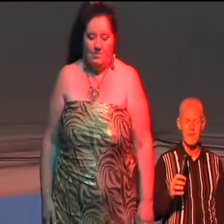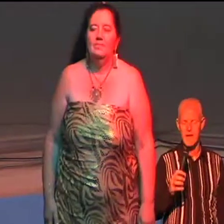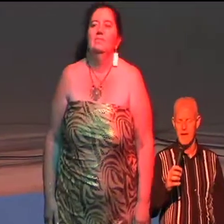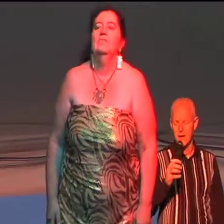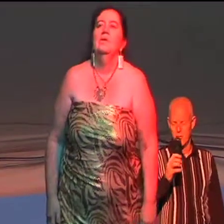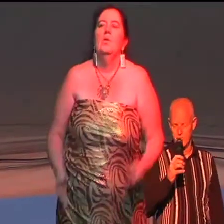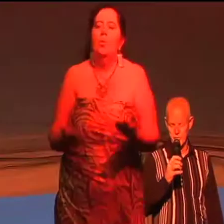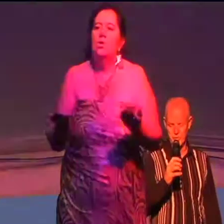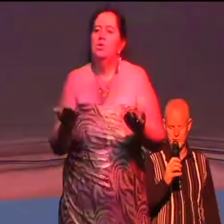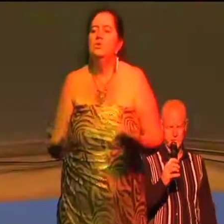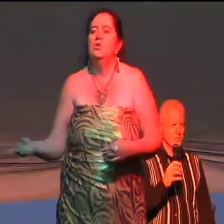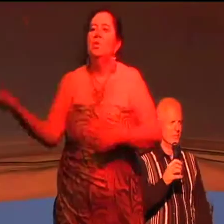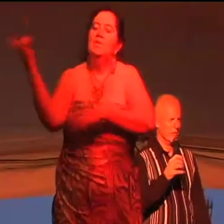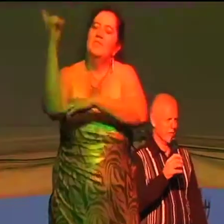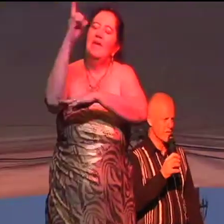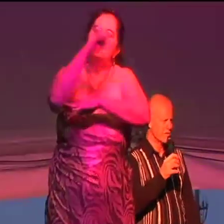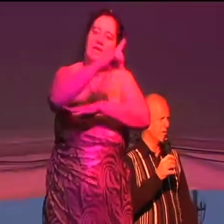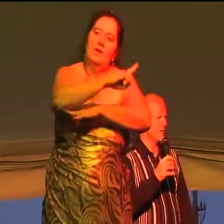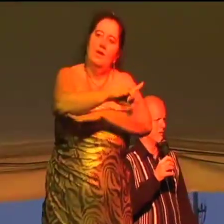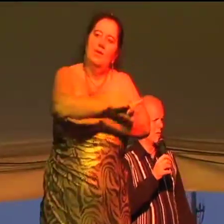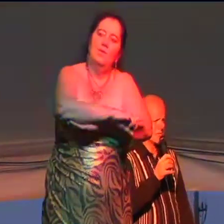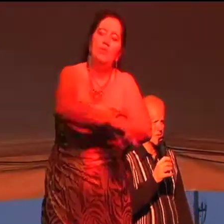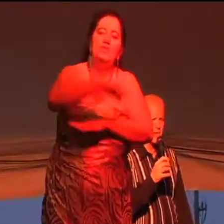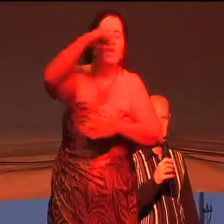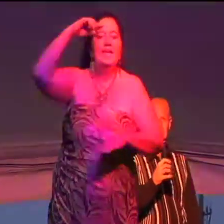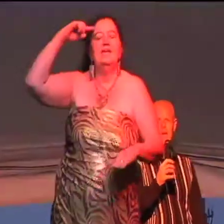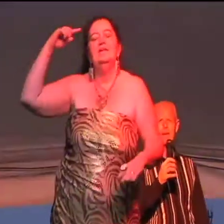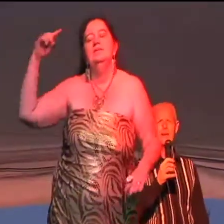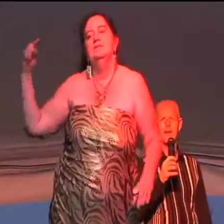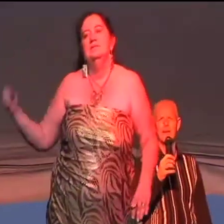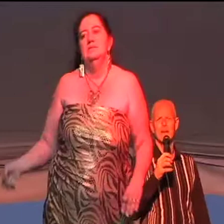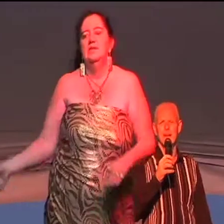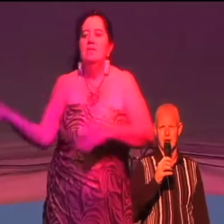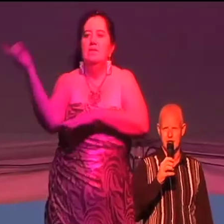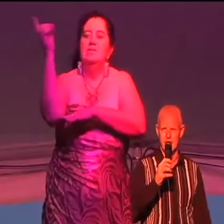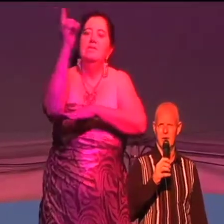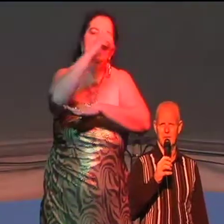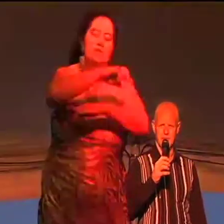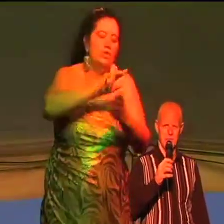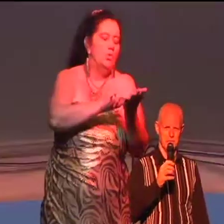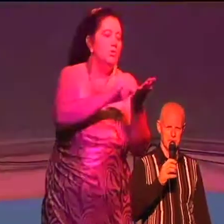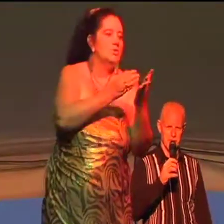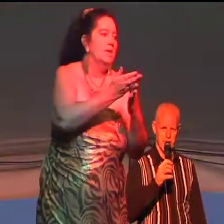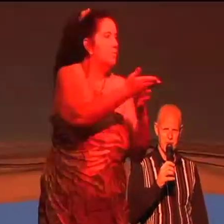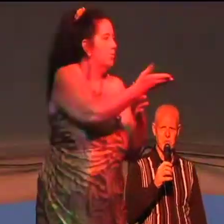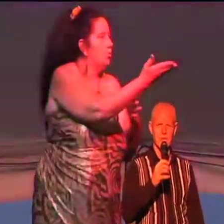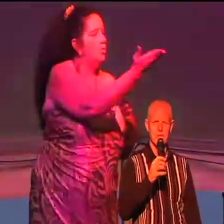PANDEMONIUM were you doing that song you say? Did the news came through?